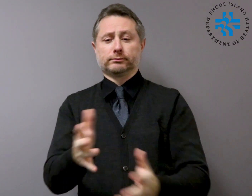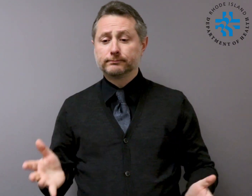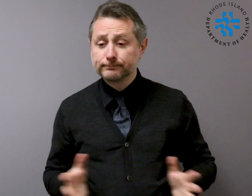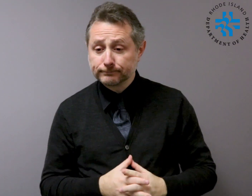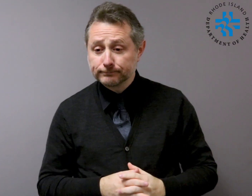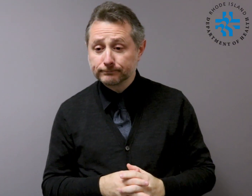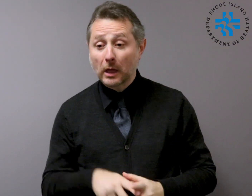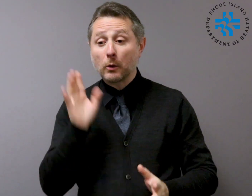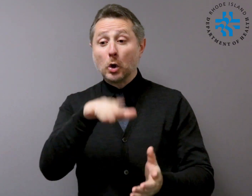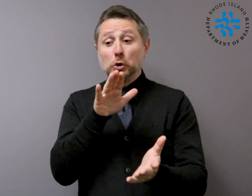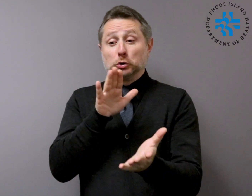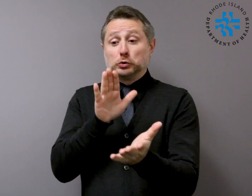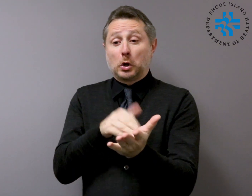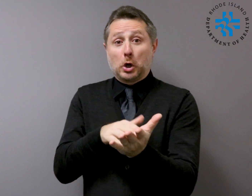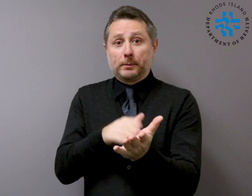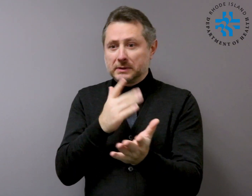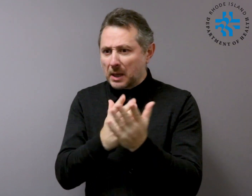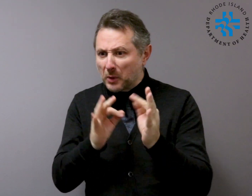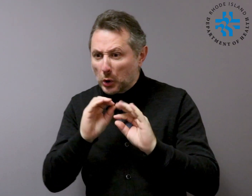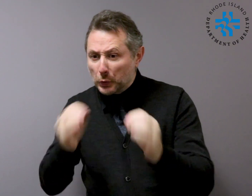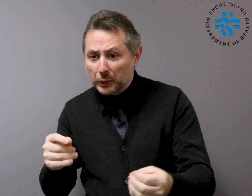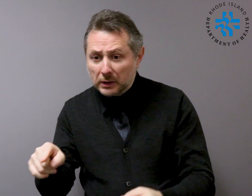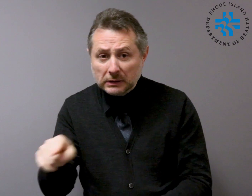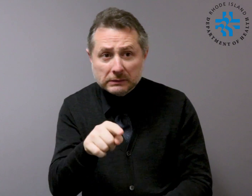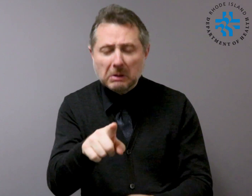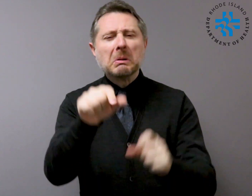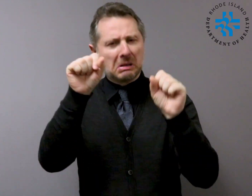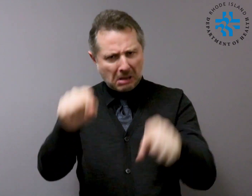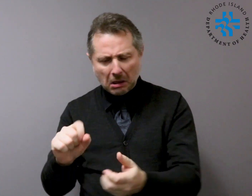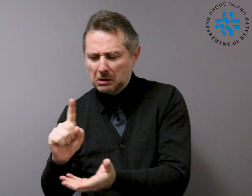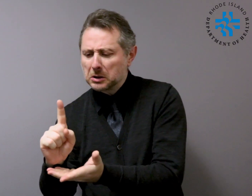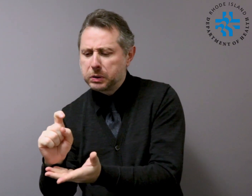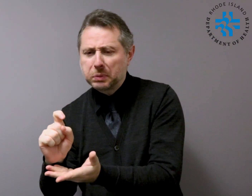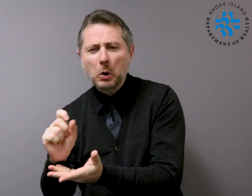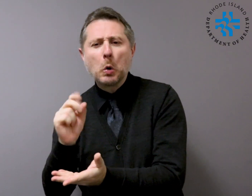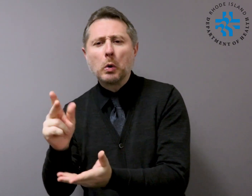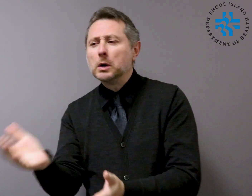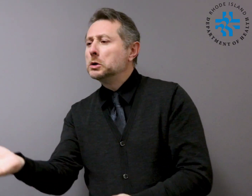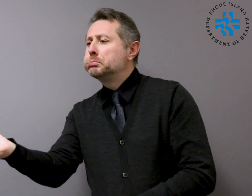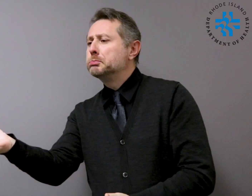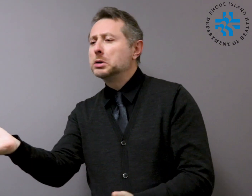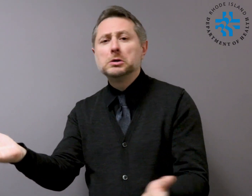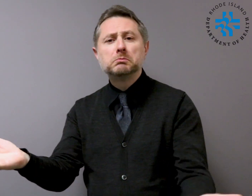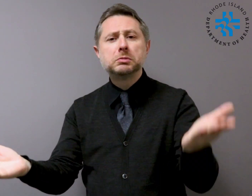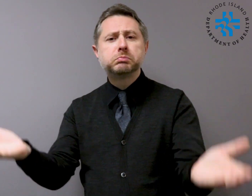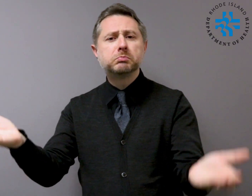If soap and water are not readily available, use an alcohol-based hand sanitizer with at least 60% alcohol.